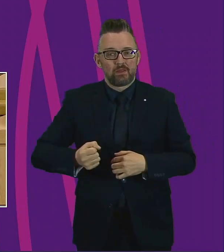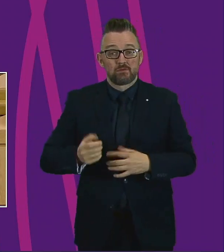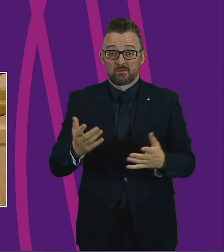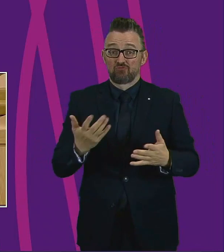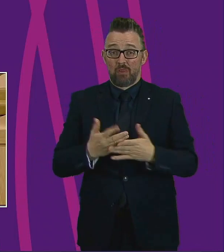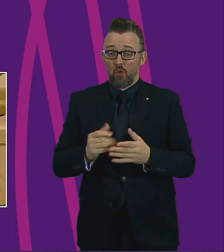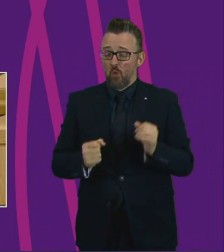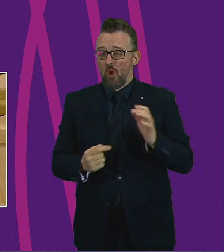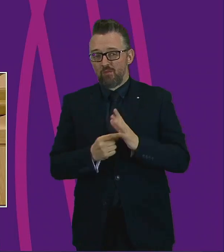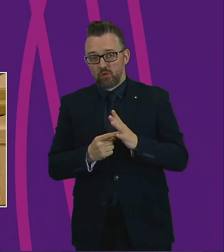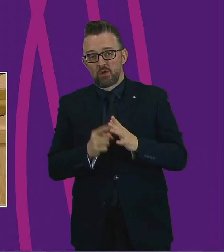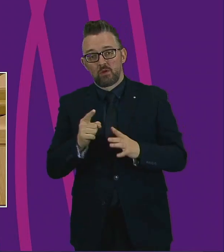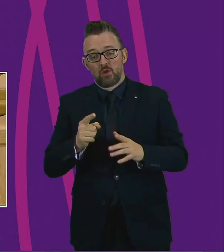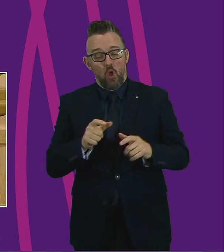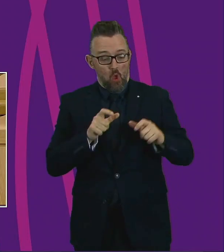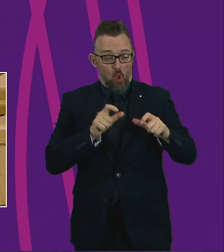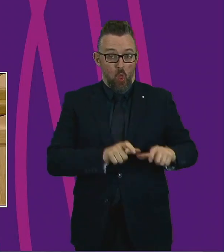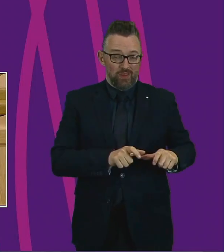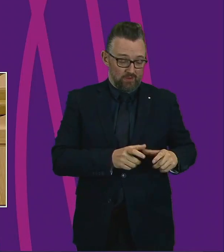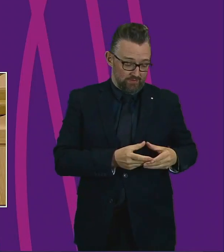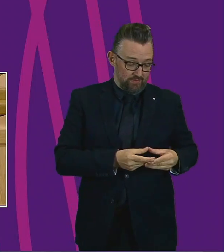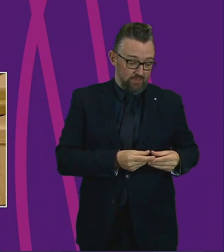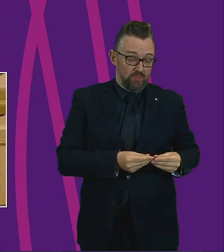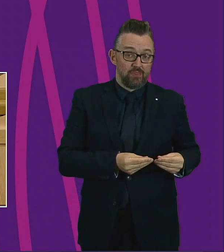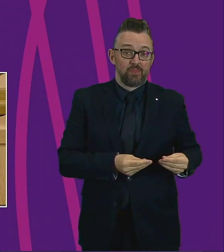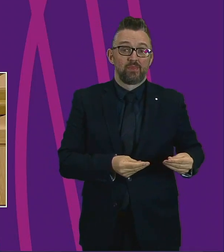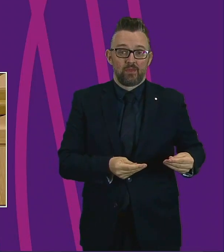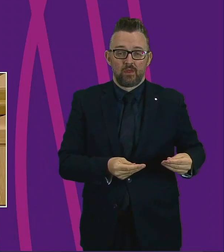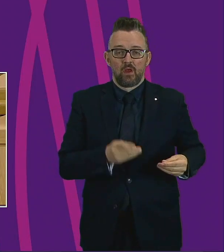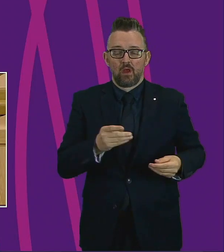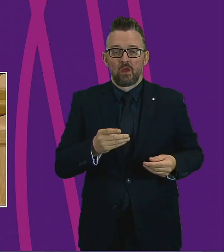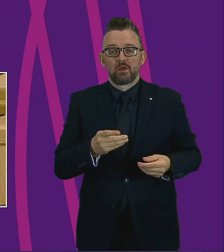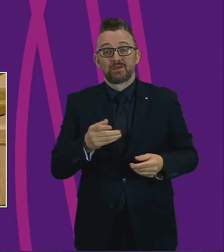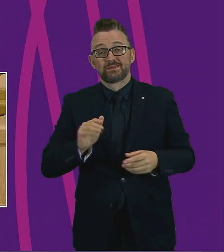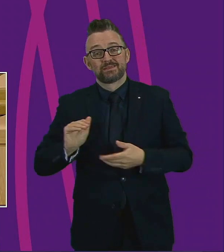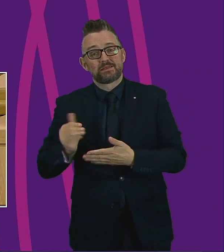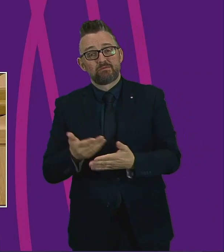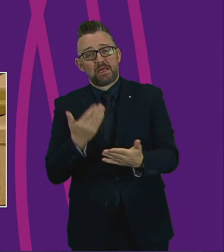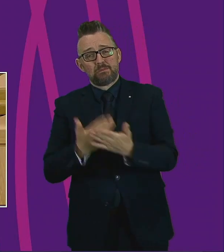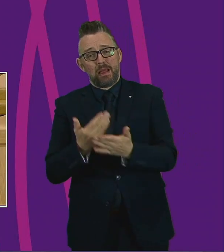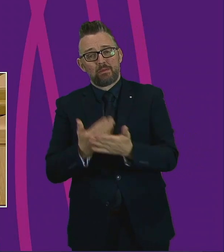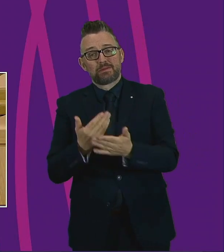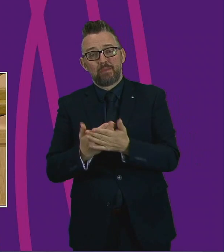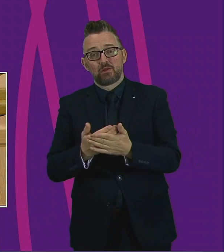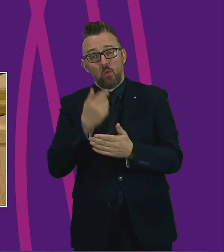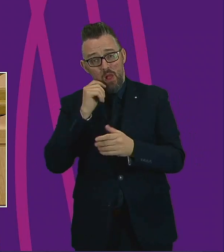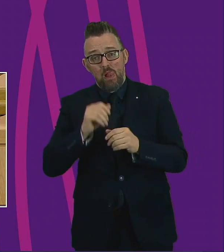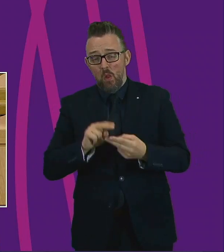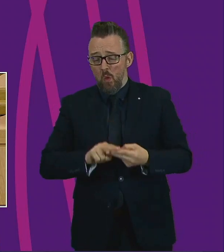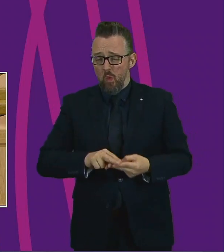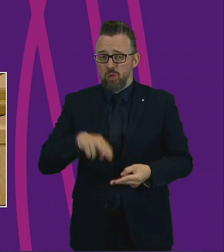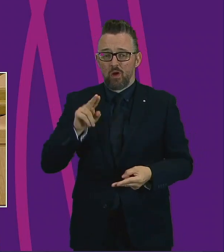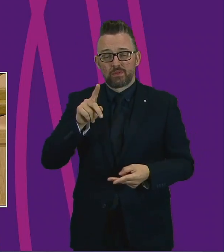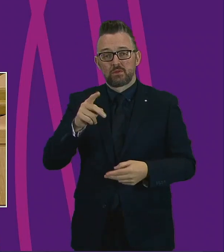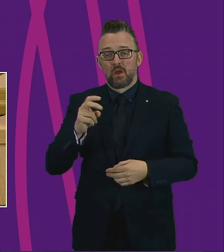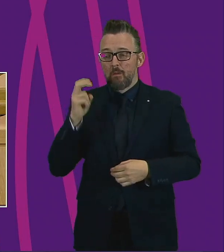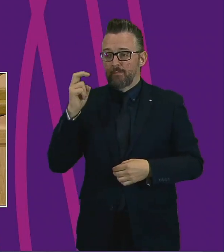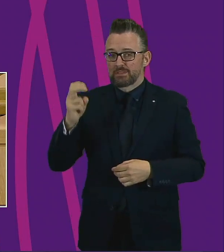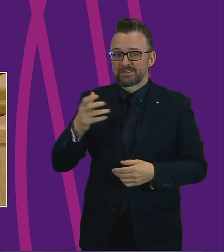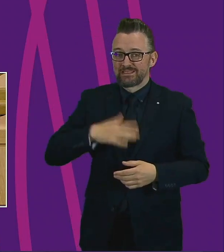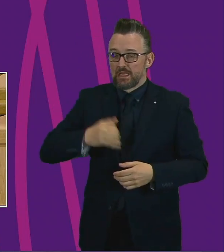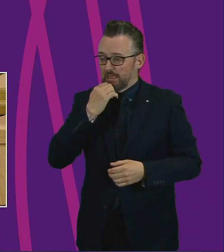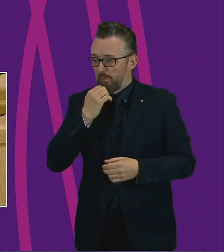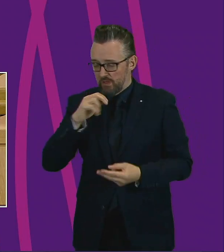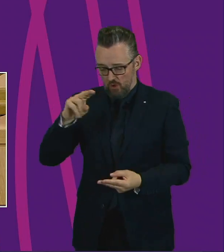As lockdown is eased, the demand on these services will increase, but bus and train operators will have to keep passenger